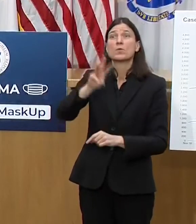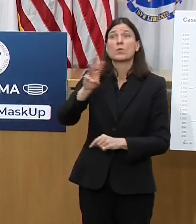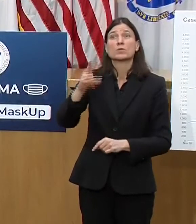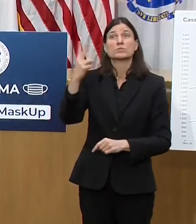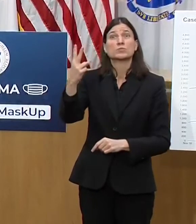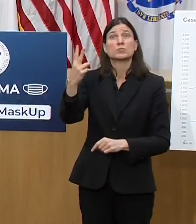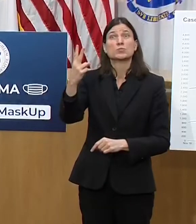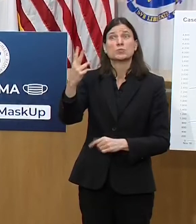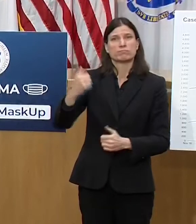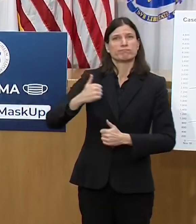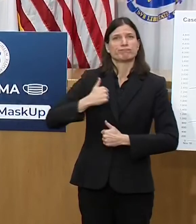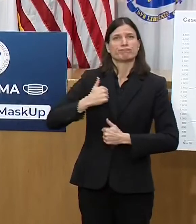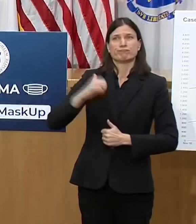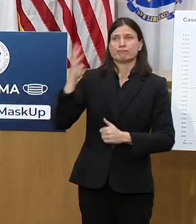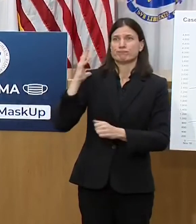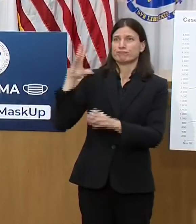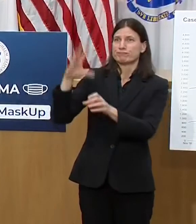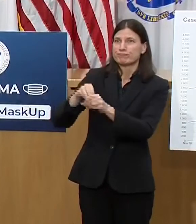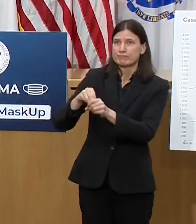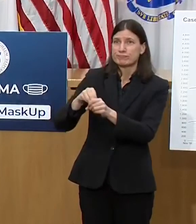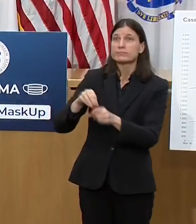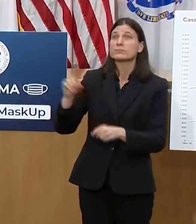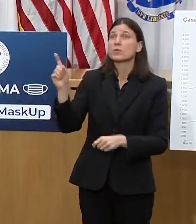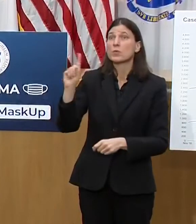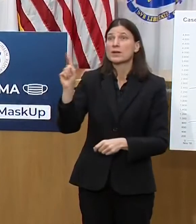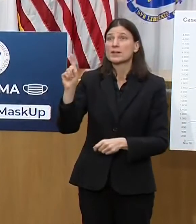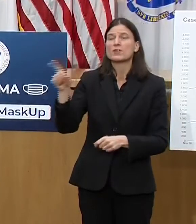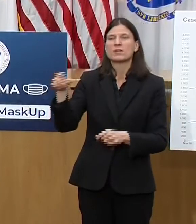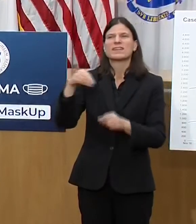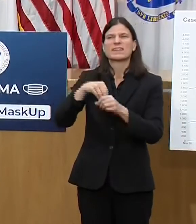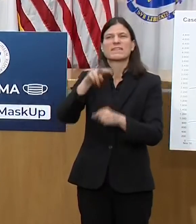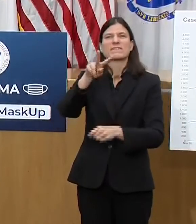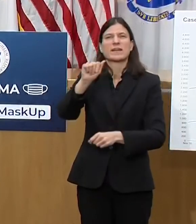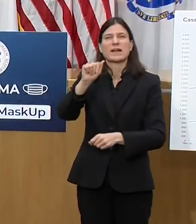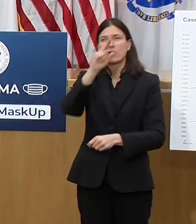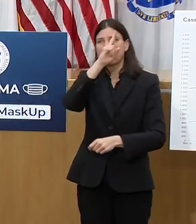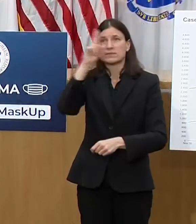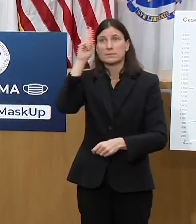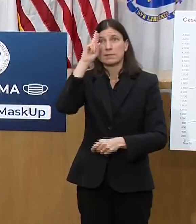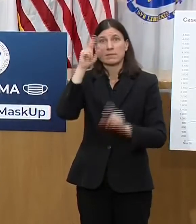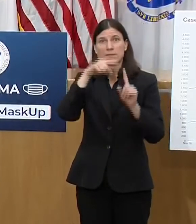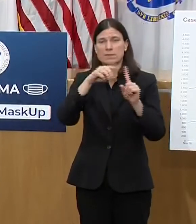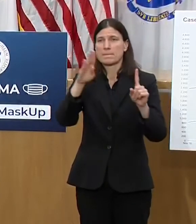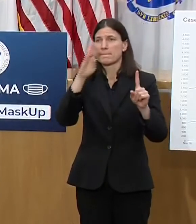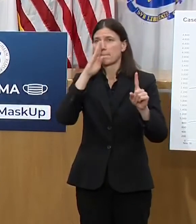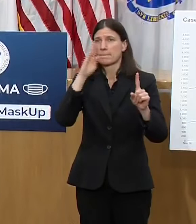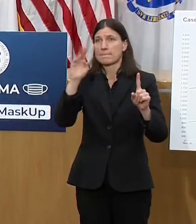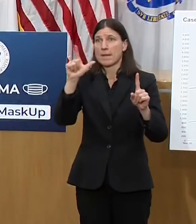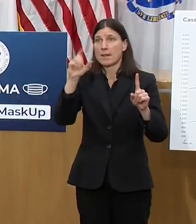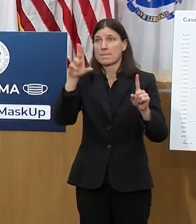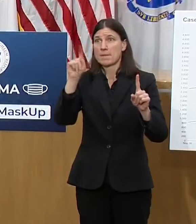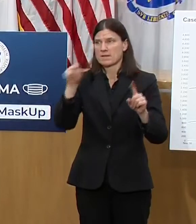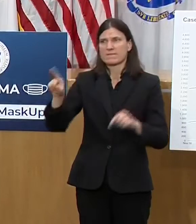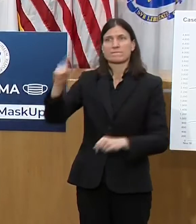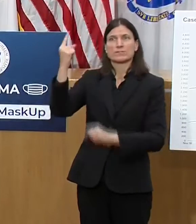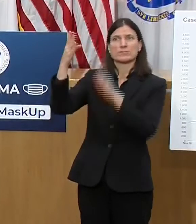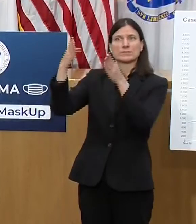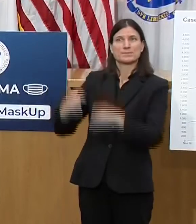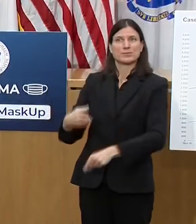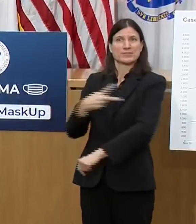at the VA Bedford health care system. And she is also the first VA patient nationwide to receive the vaccine.